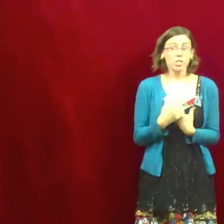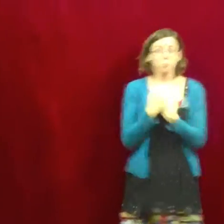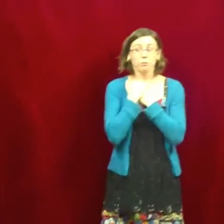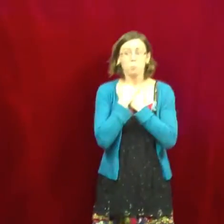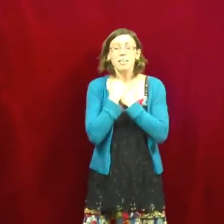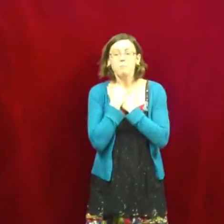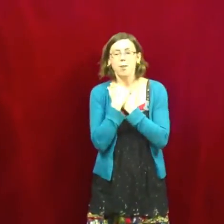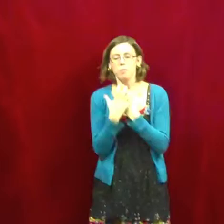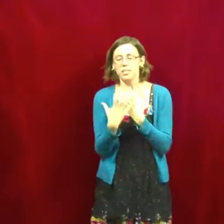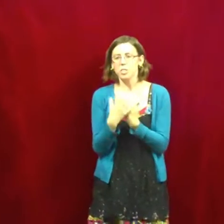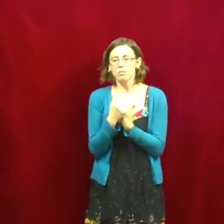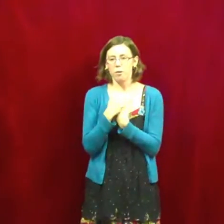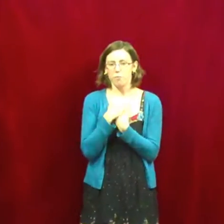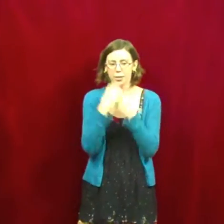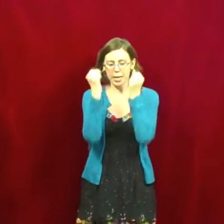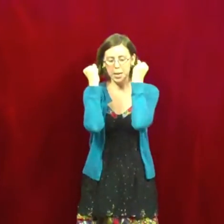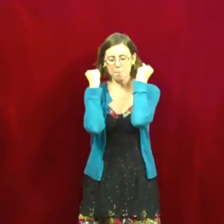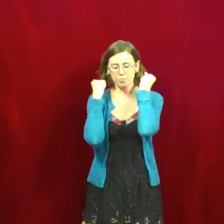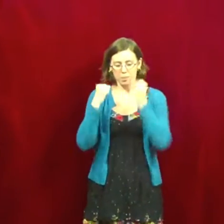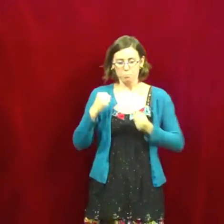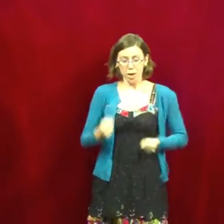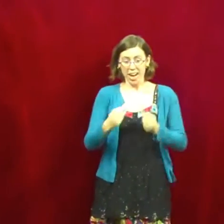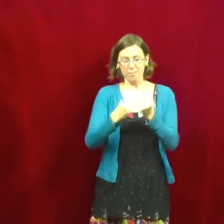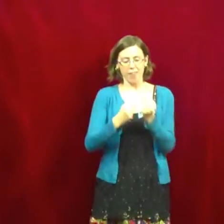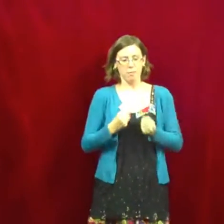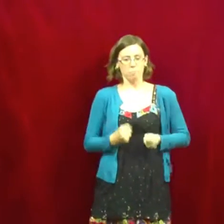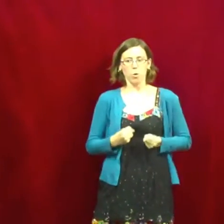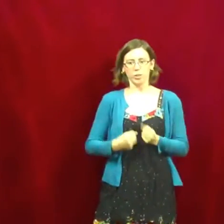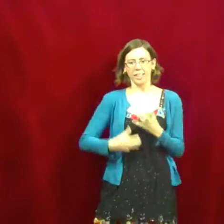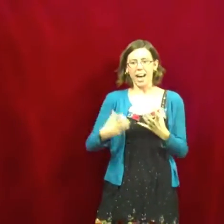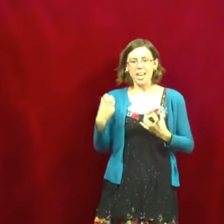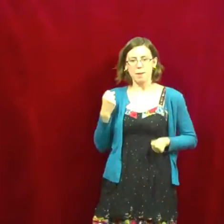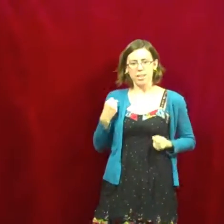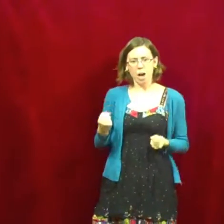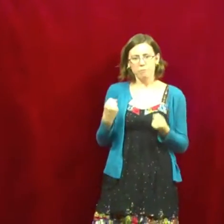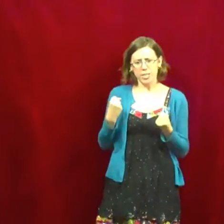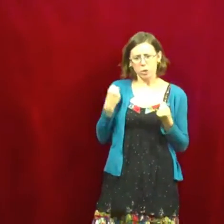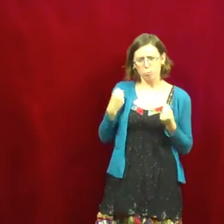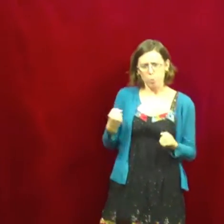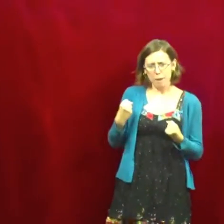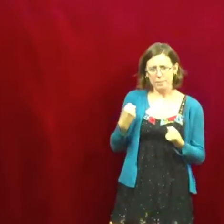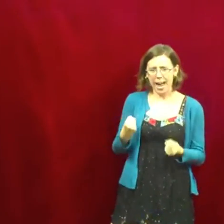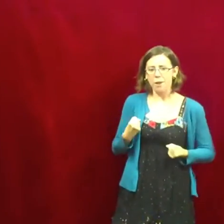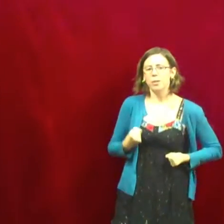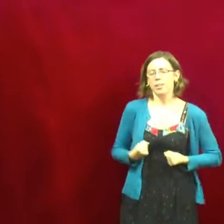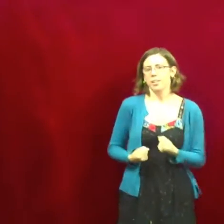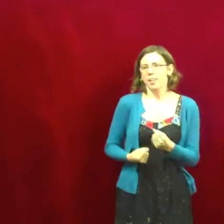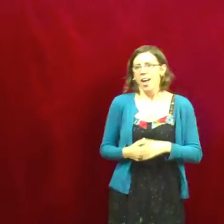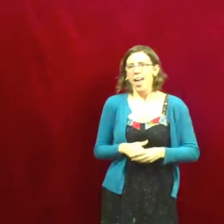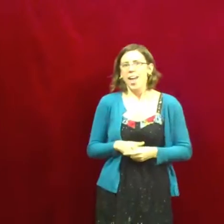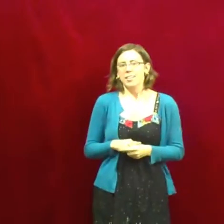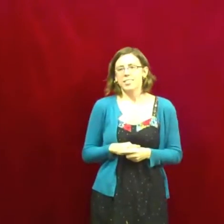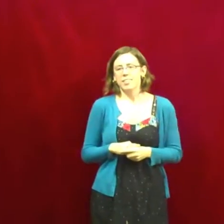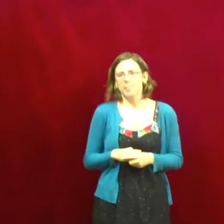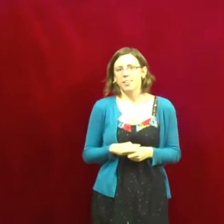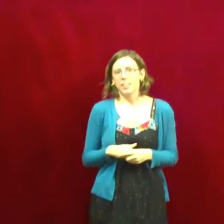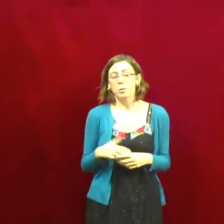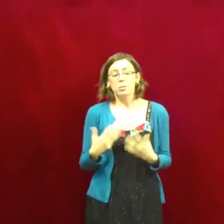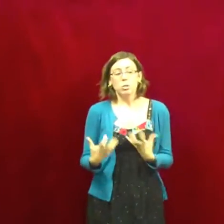for me felt, it just felt very brave and bold. Like, I am a confident grown-up now. And he was doing